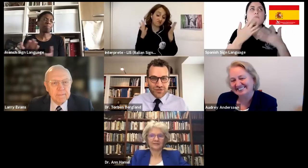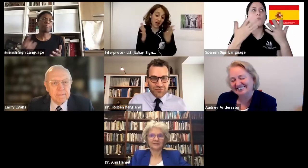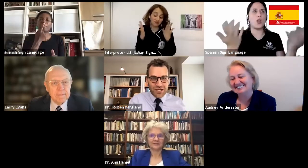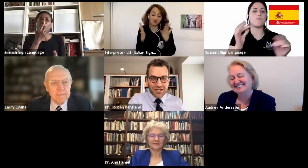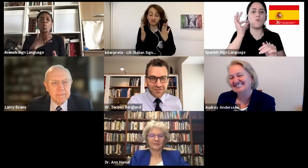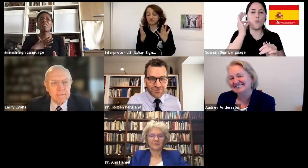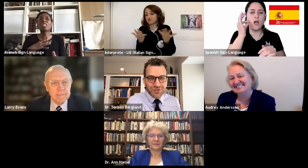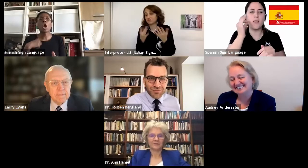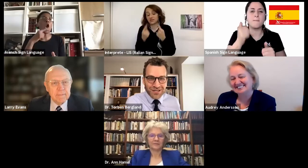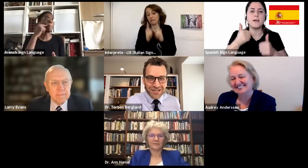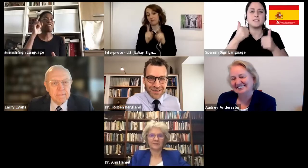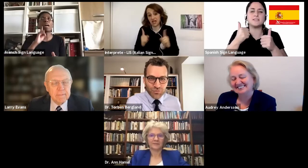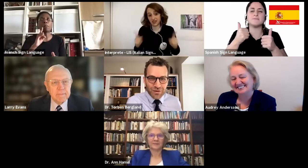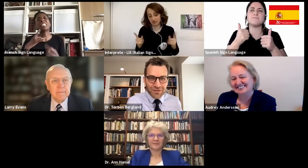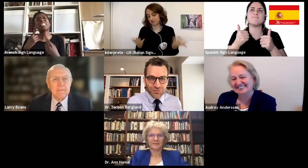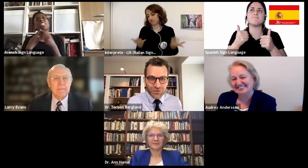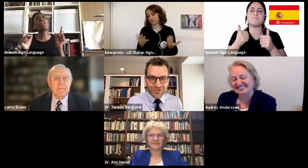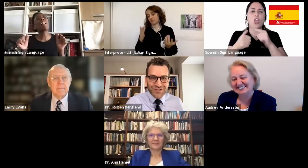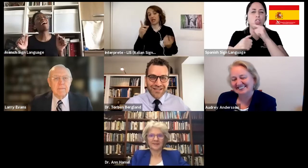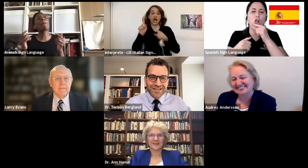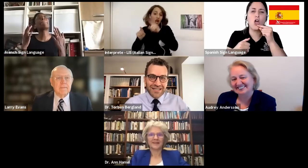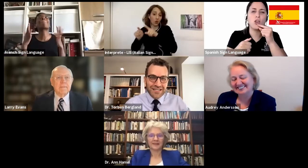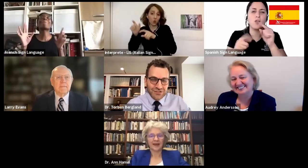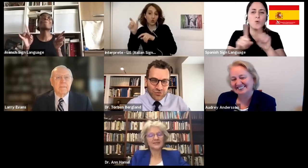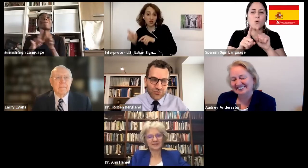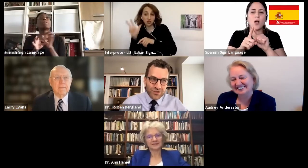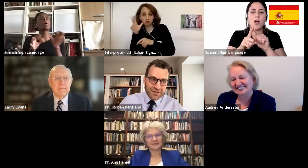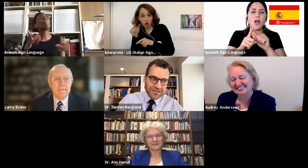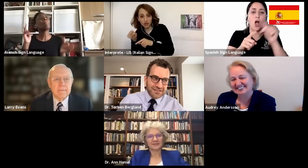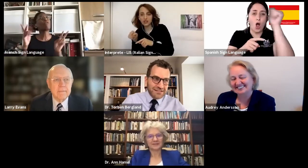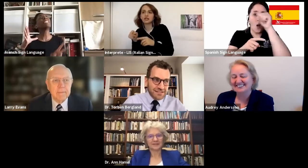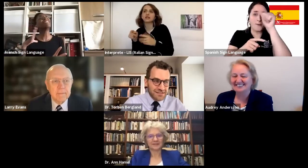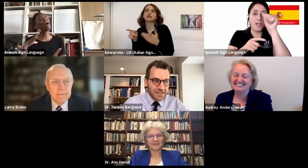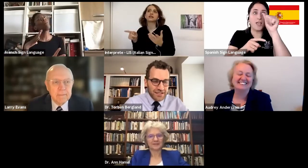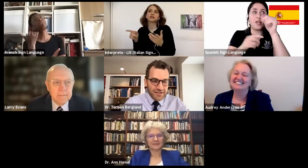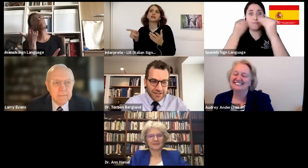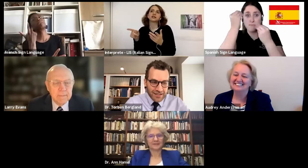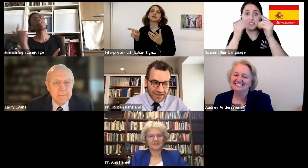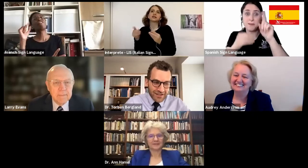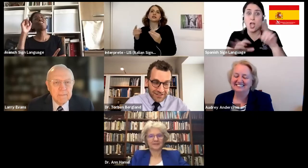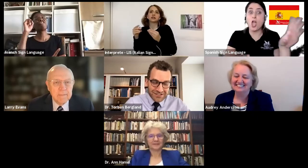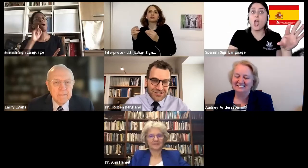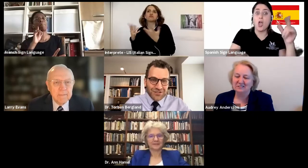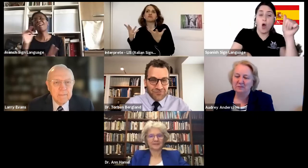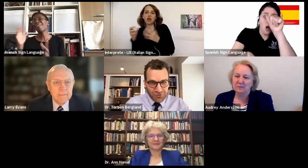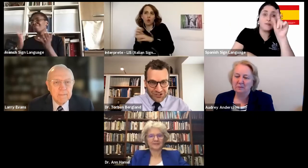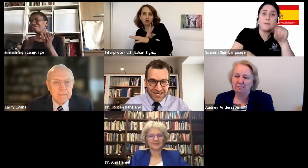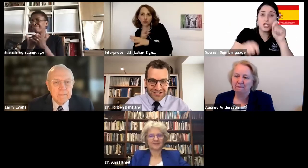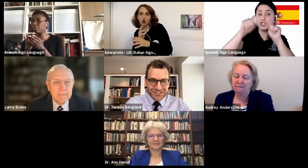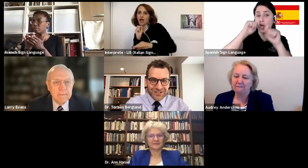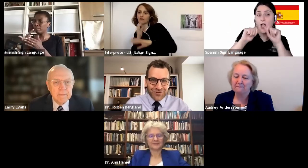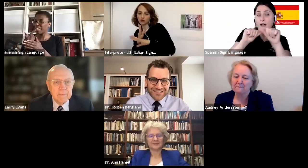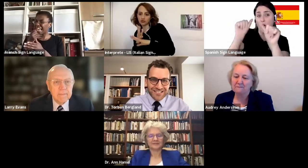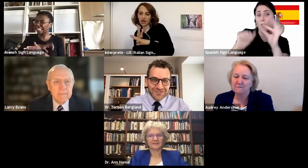process grief like typically women would. Uh, so I think this, this is, uh, this is very